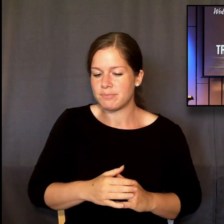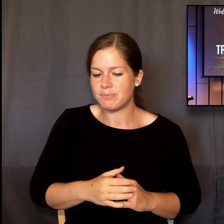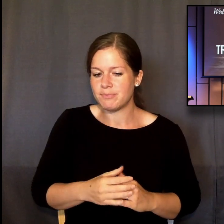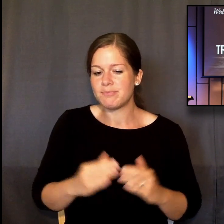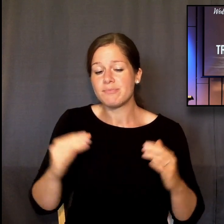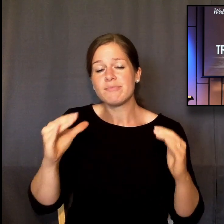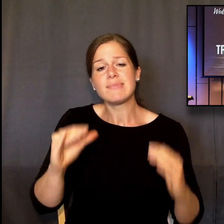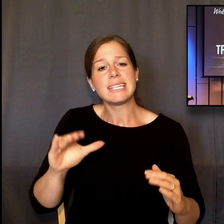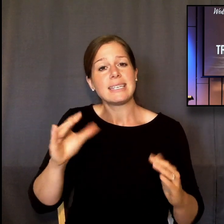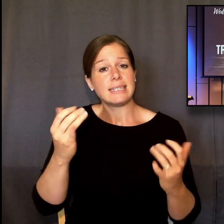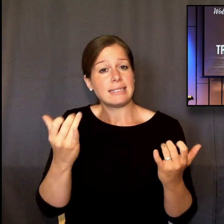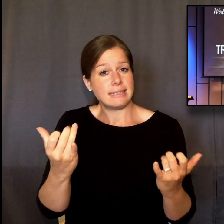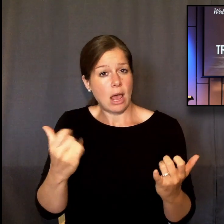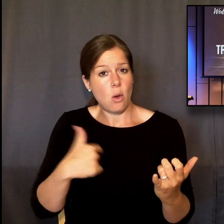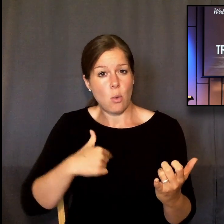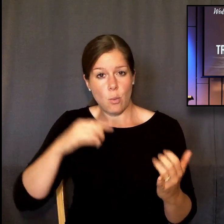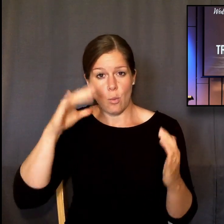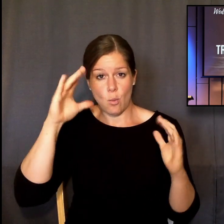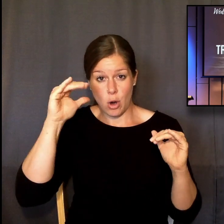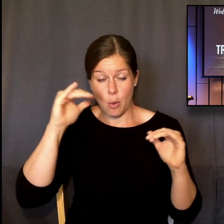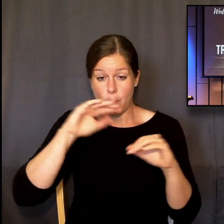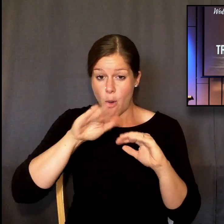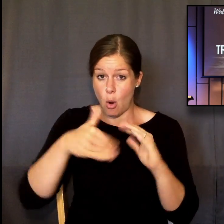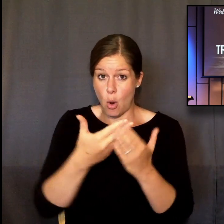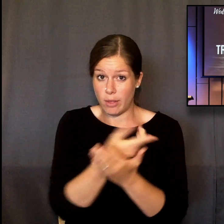are going to